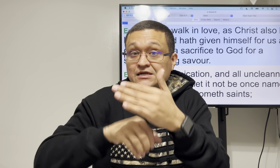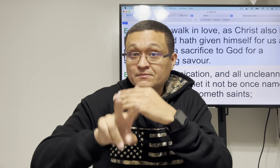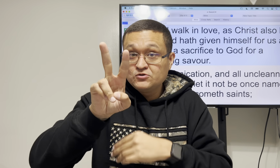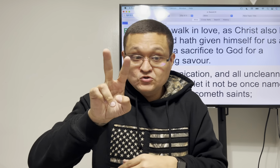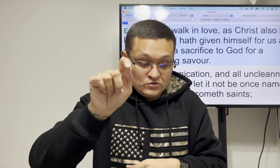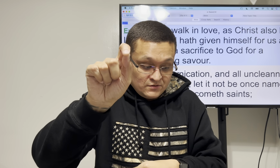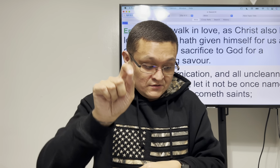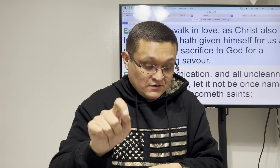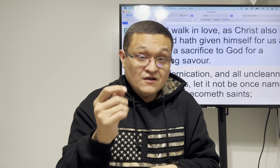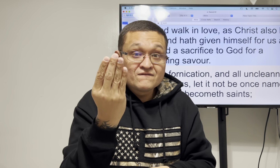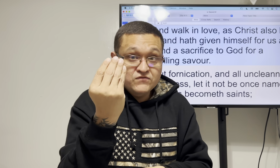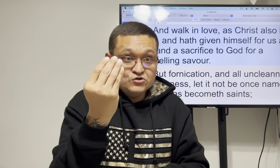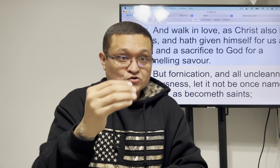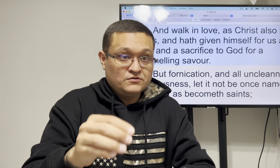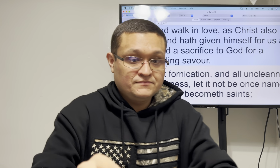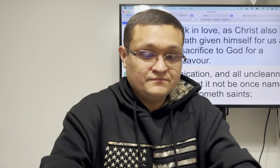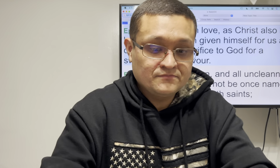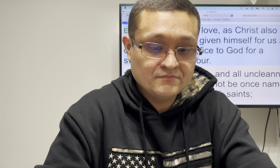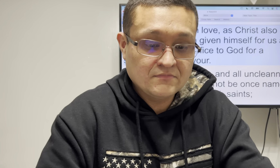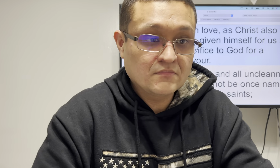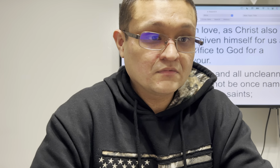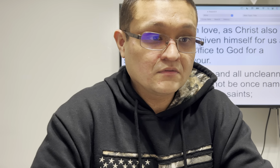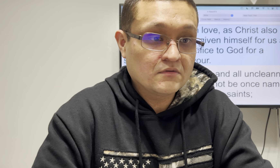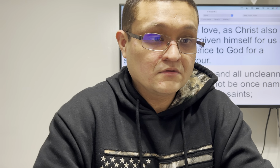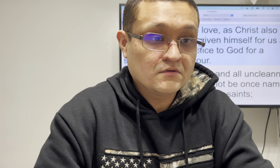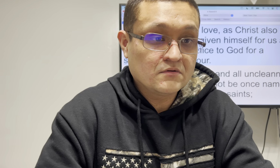now Titus another piece of the puzzle